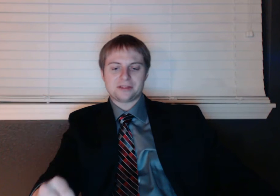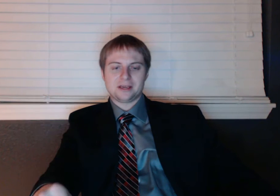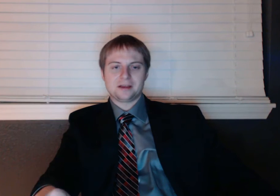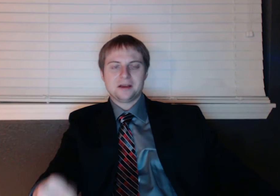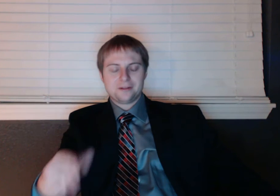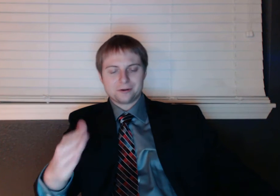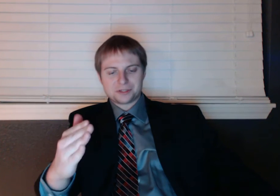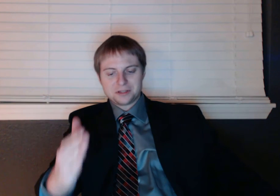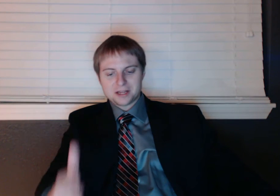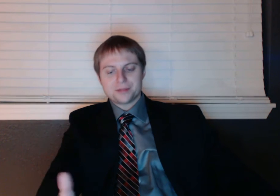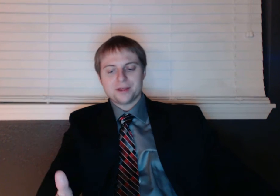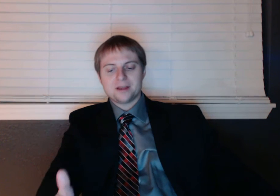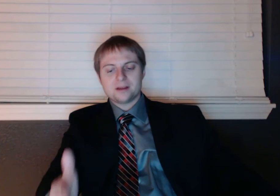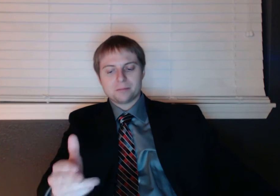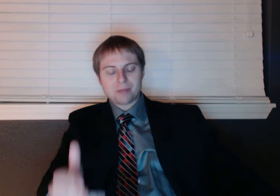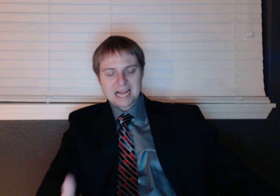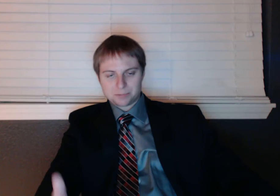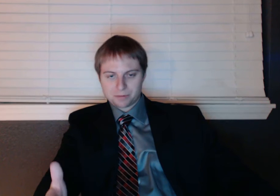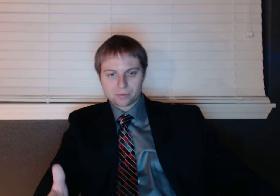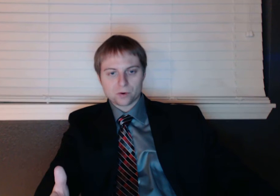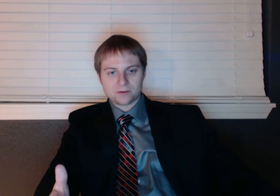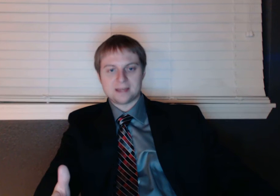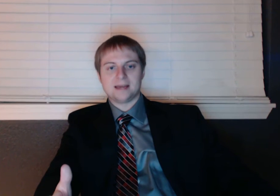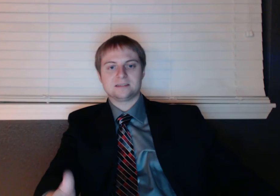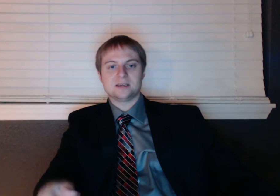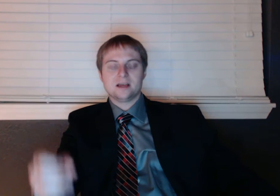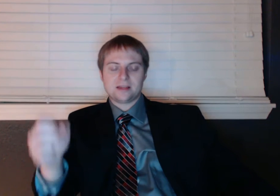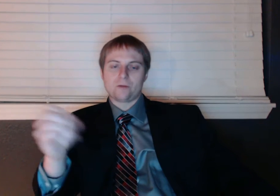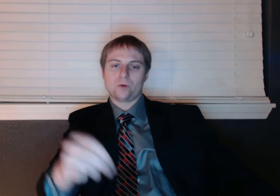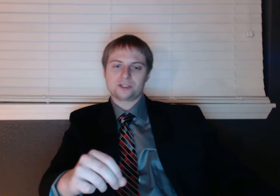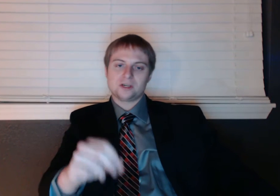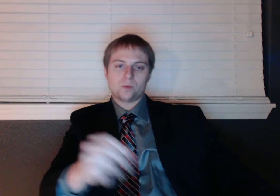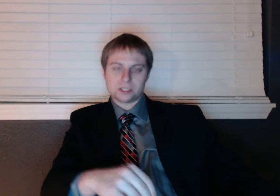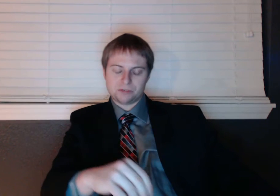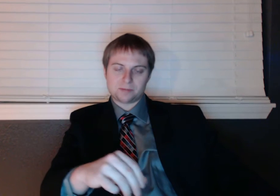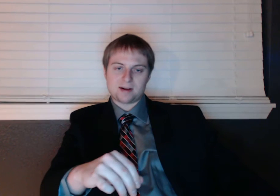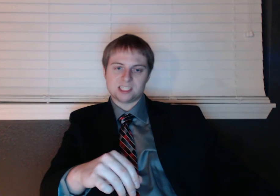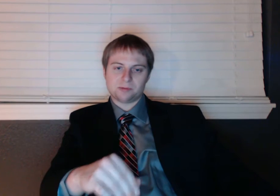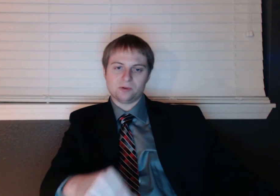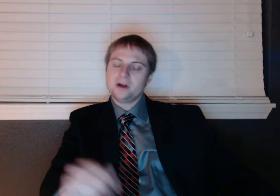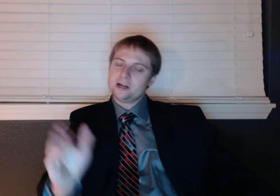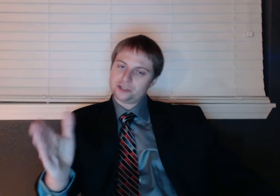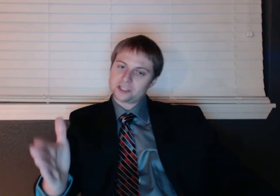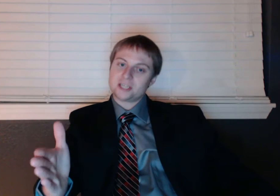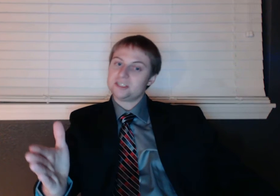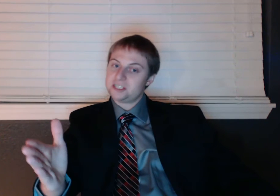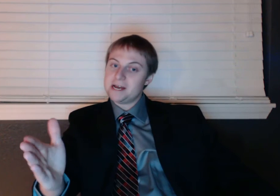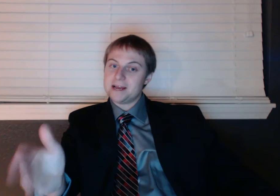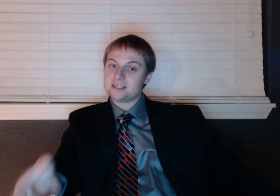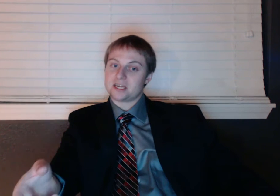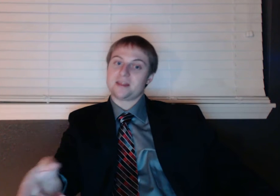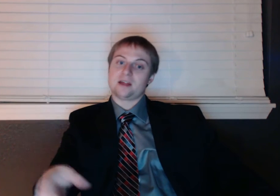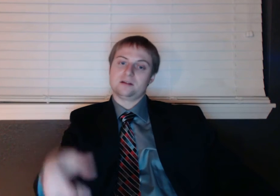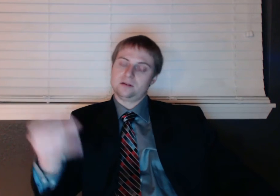nothing. There is nothing has been proven yet that Russia was responsible. Just like the CIA said that